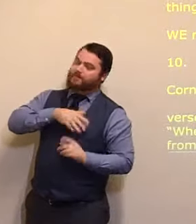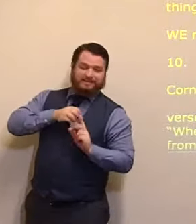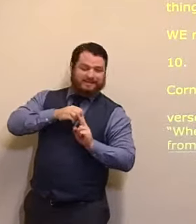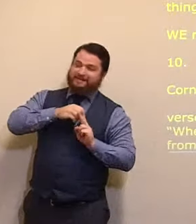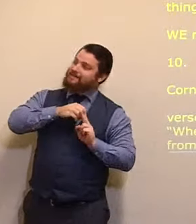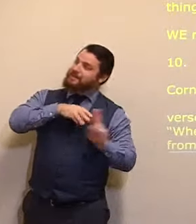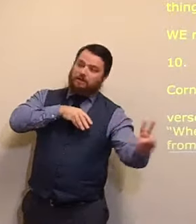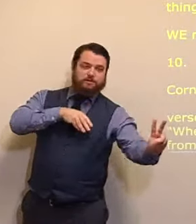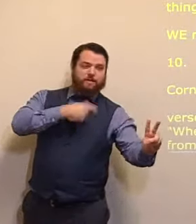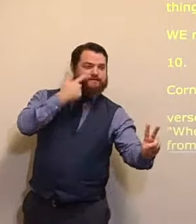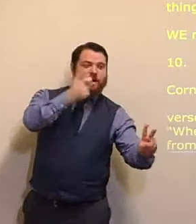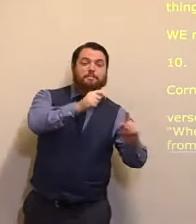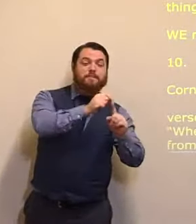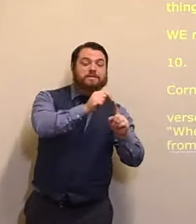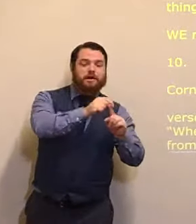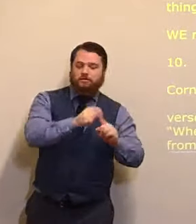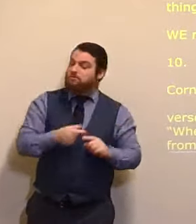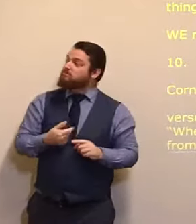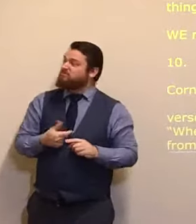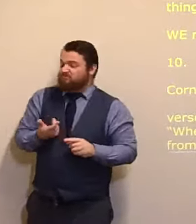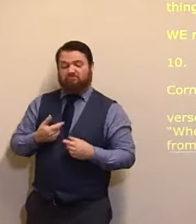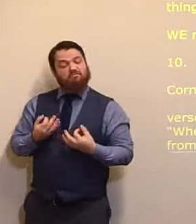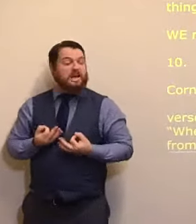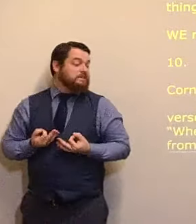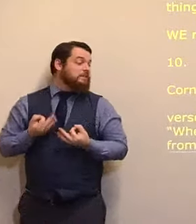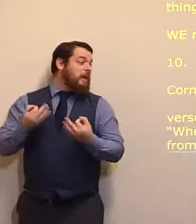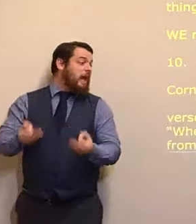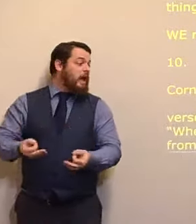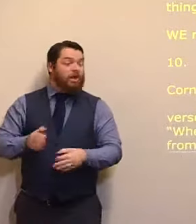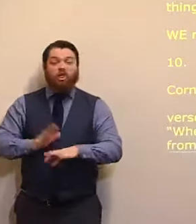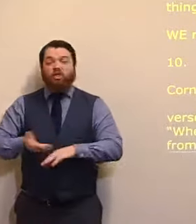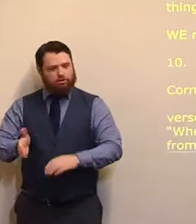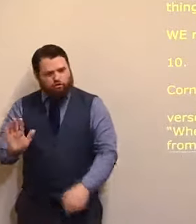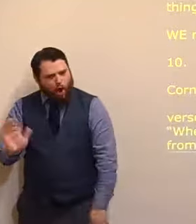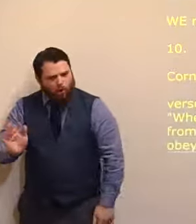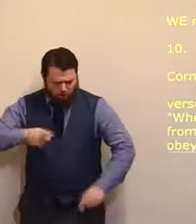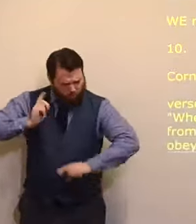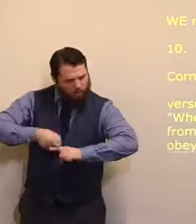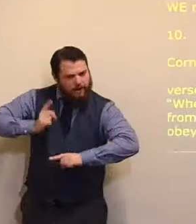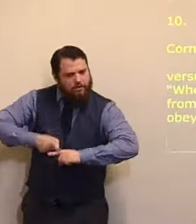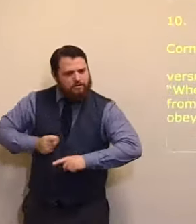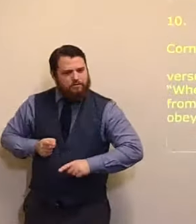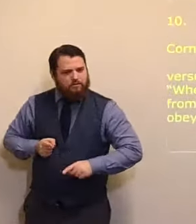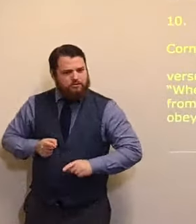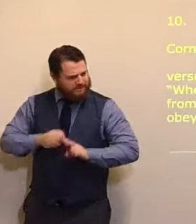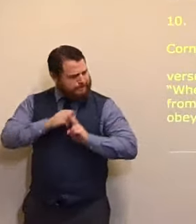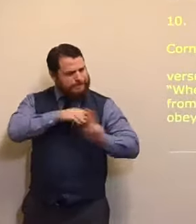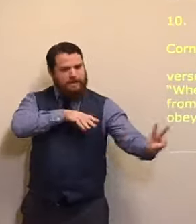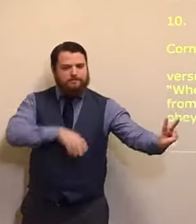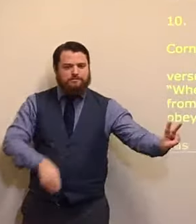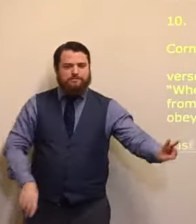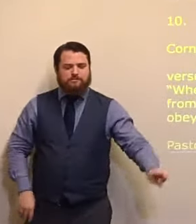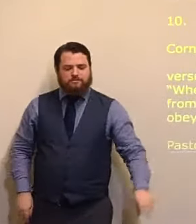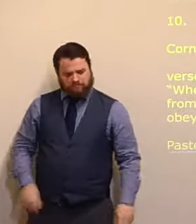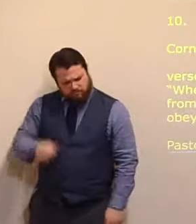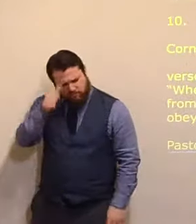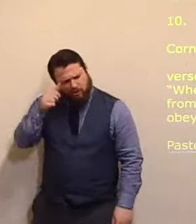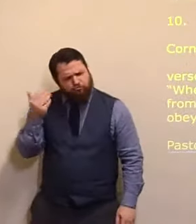not delay. And recently, if you don't mind me saying this, recently, I preached a gospel service here, where I was